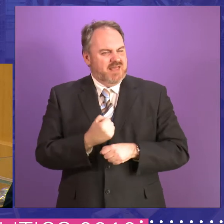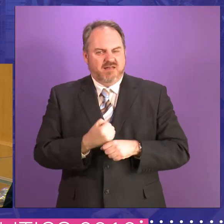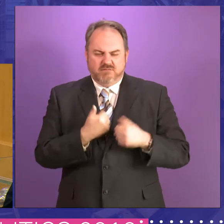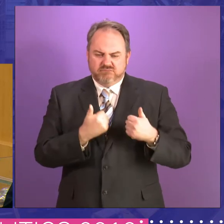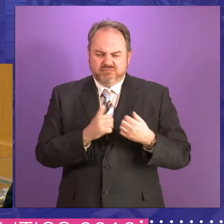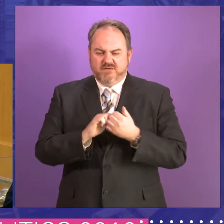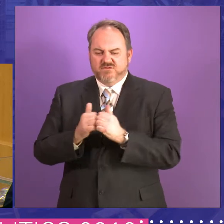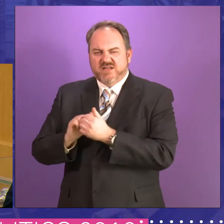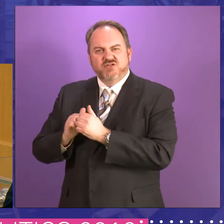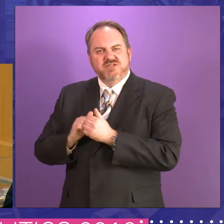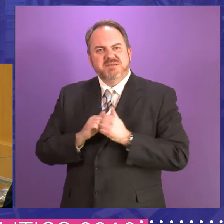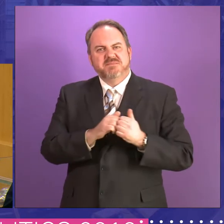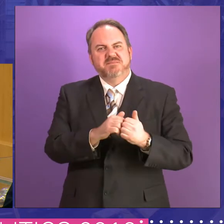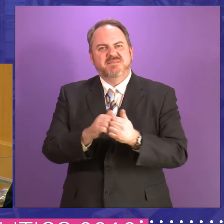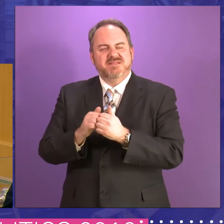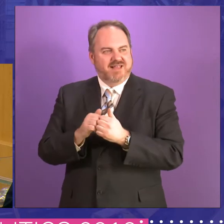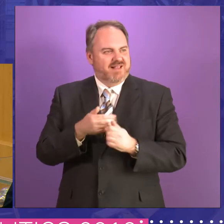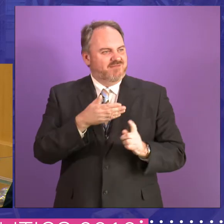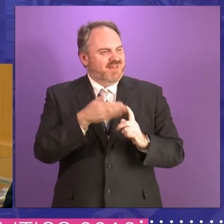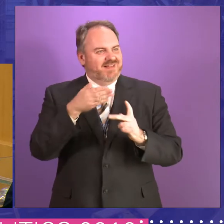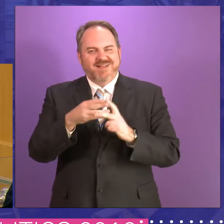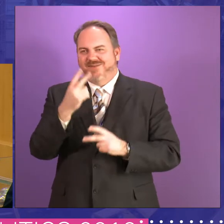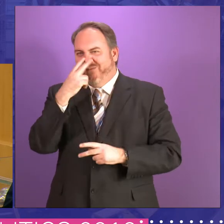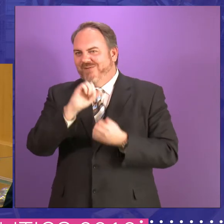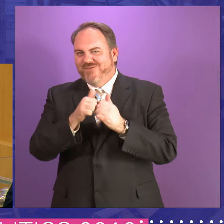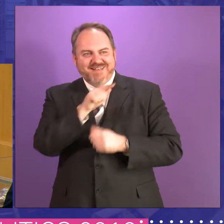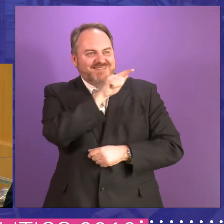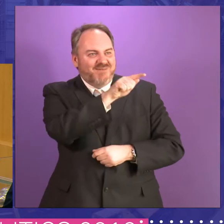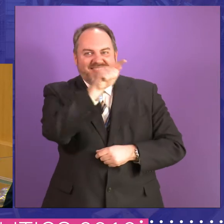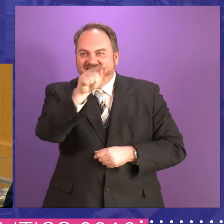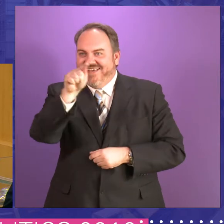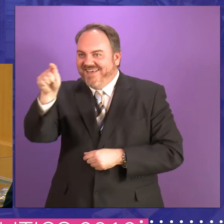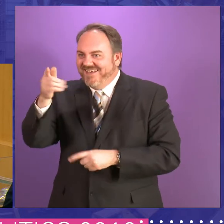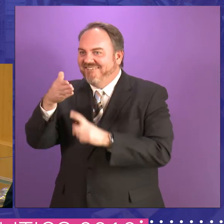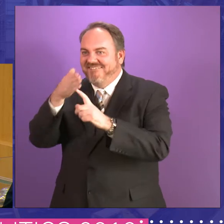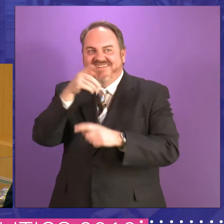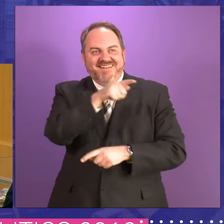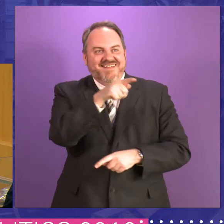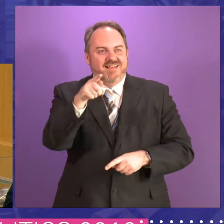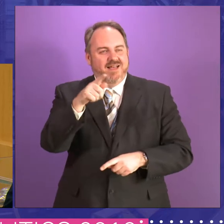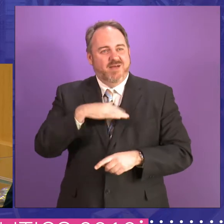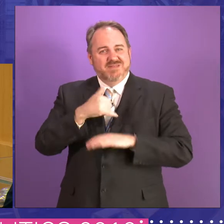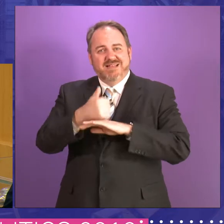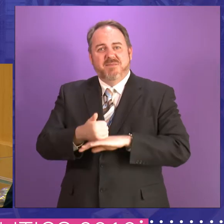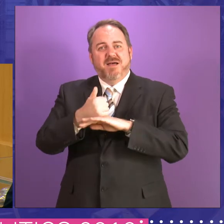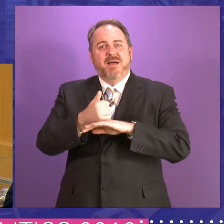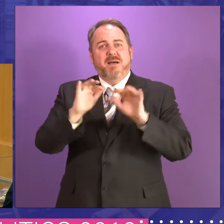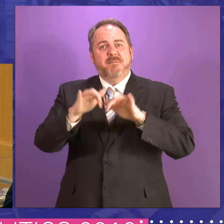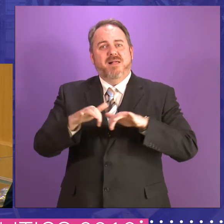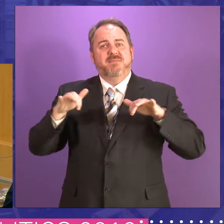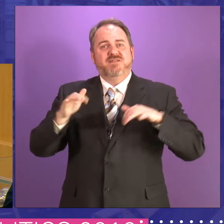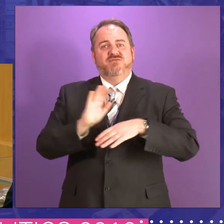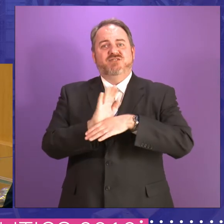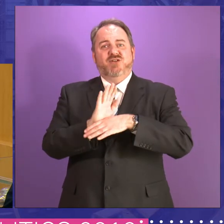at that time. And I could see one or two old mates from those times as well. I was able to run a parliamentary show in the